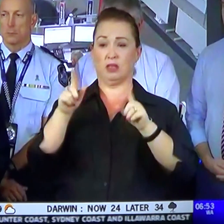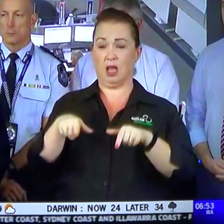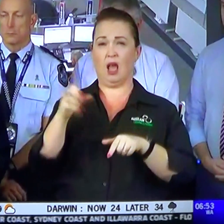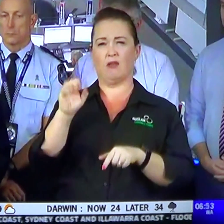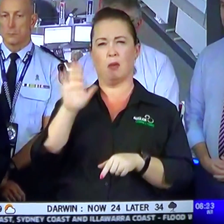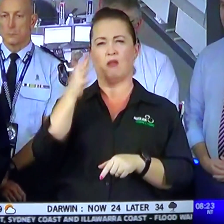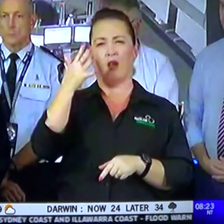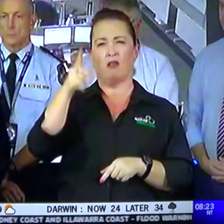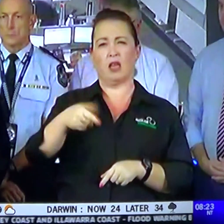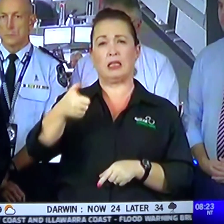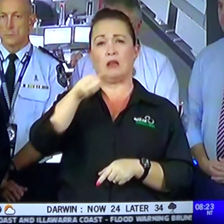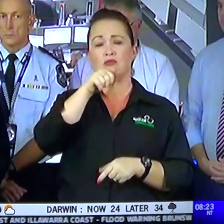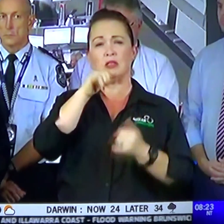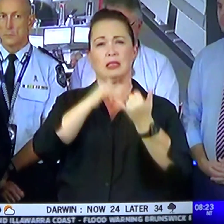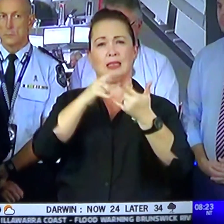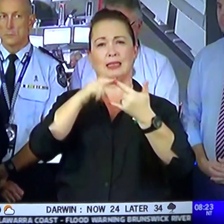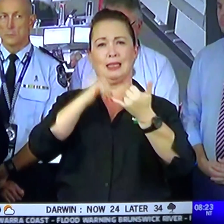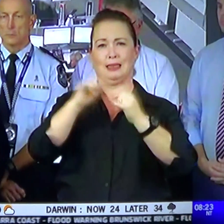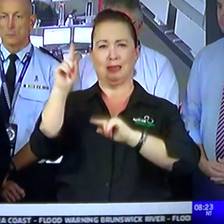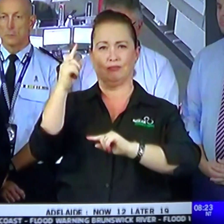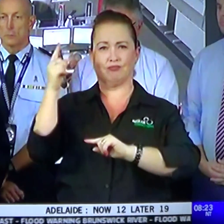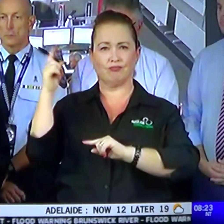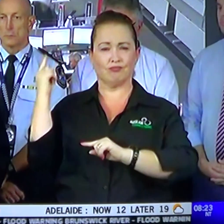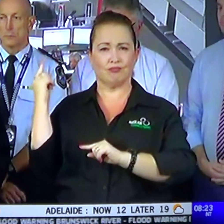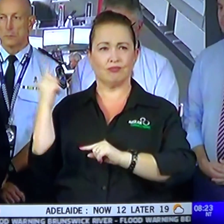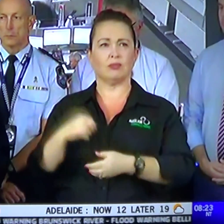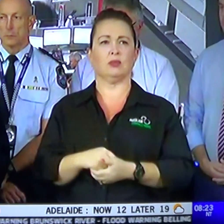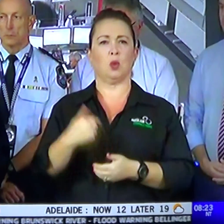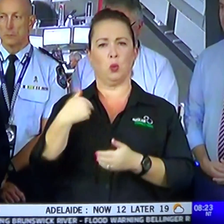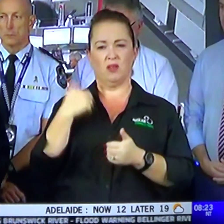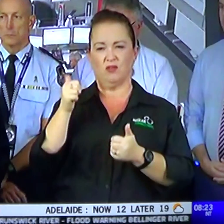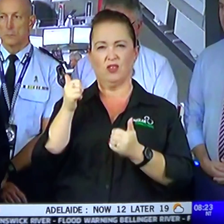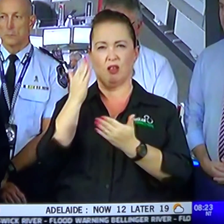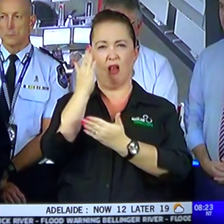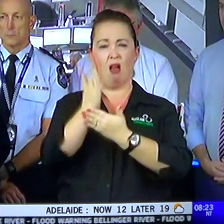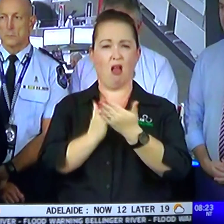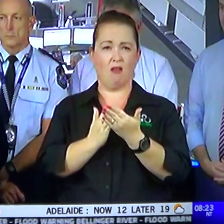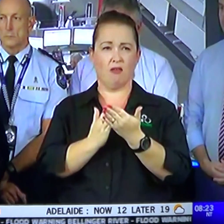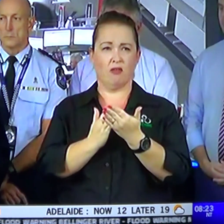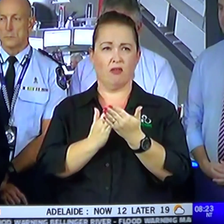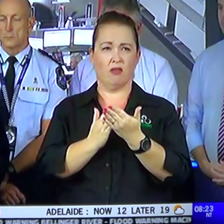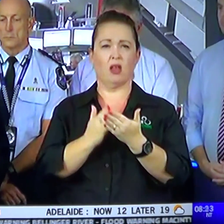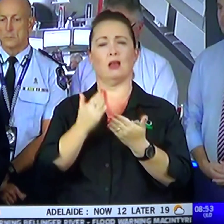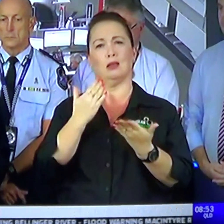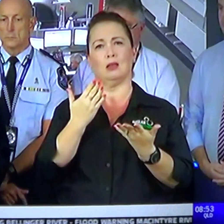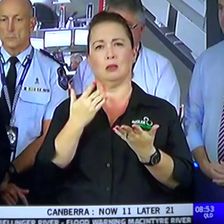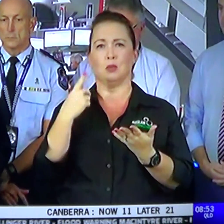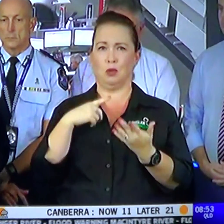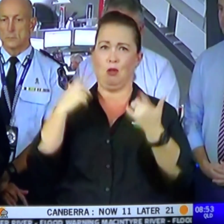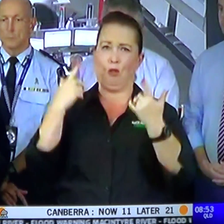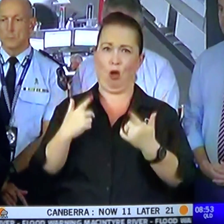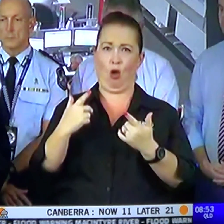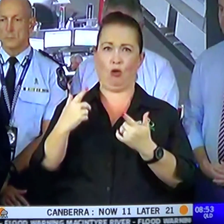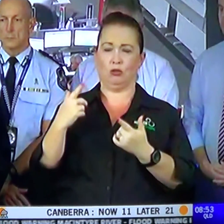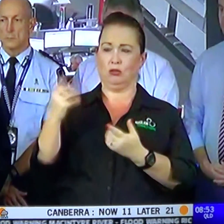,600 SES tasks. We've worked our way through half of those, so please, we've had a considerable amount come in just